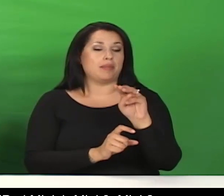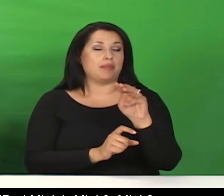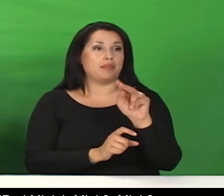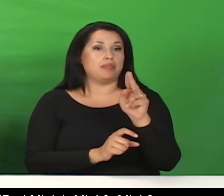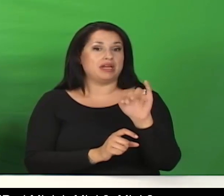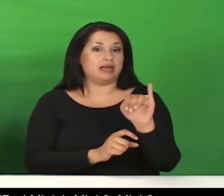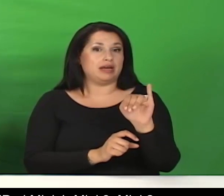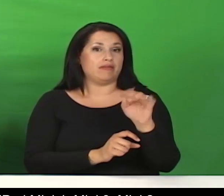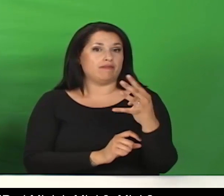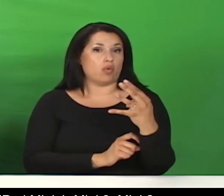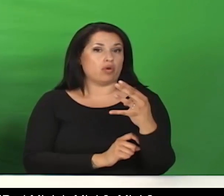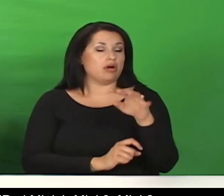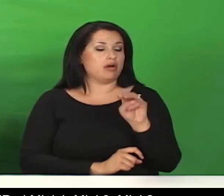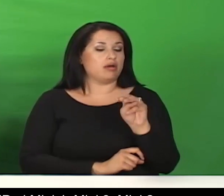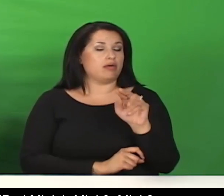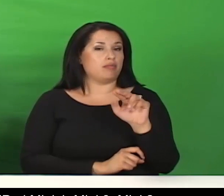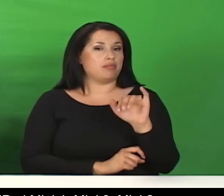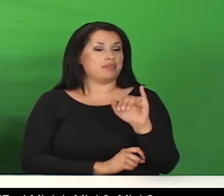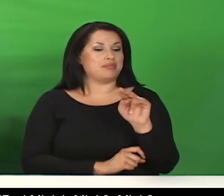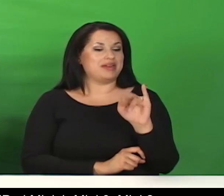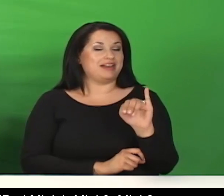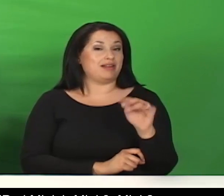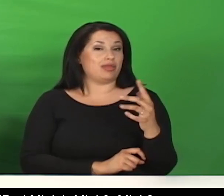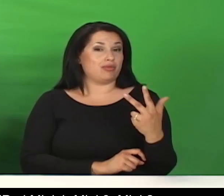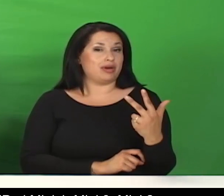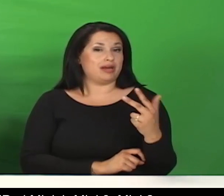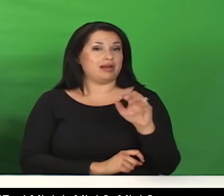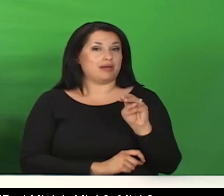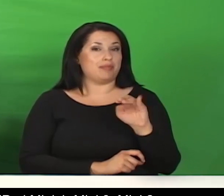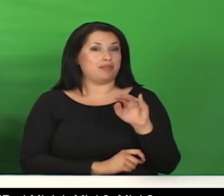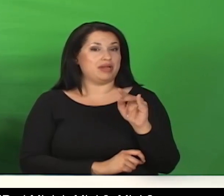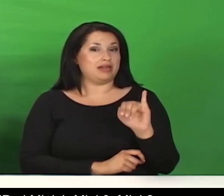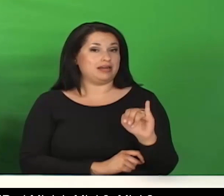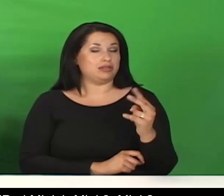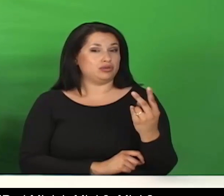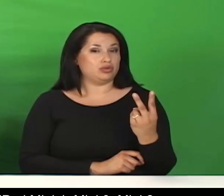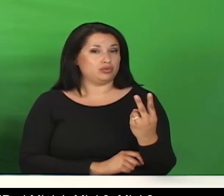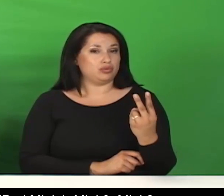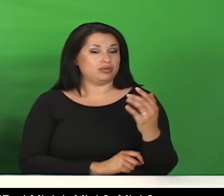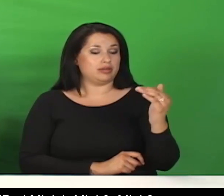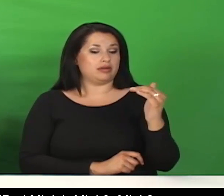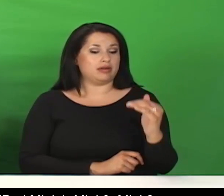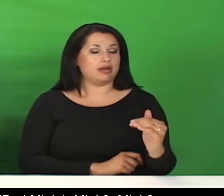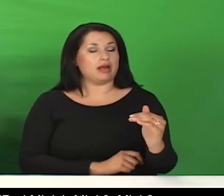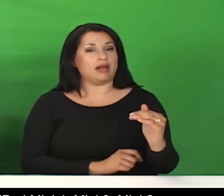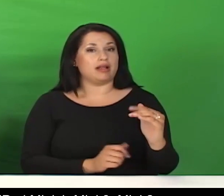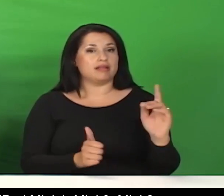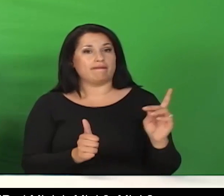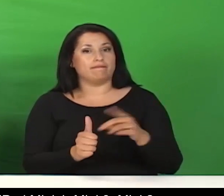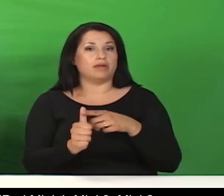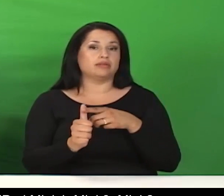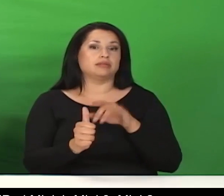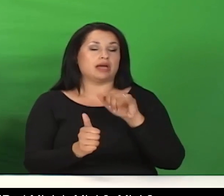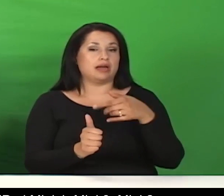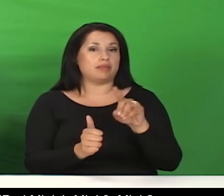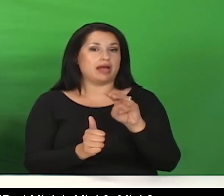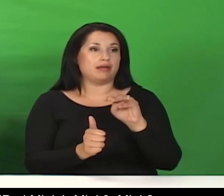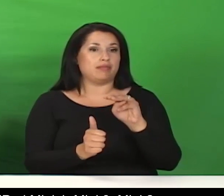Mini 3, Mini 2, and the original iPad Mini.